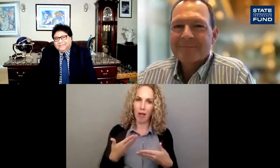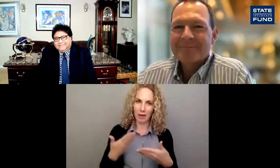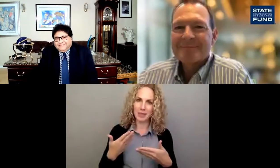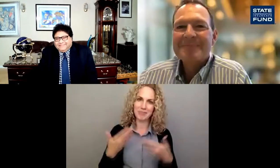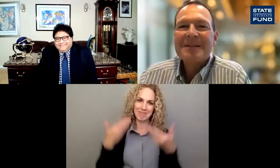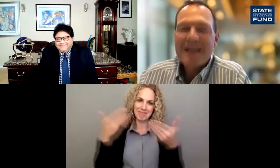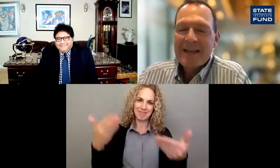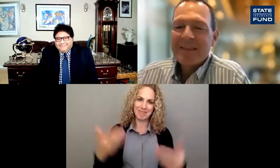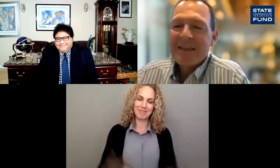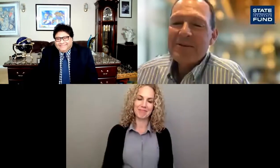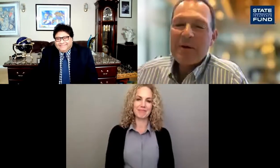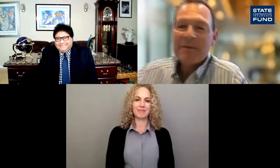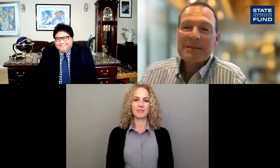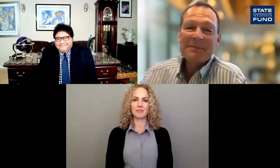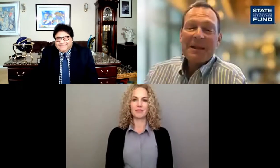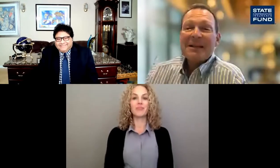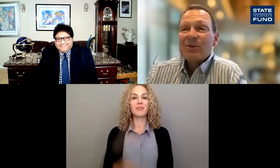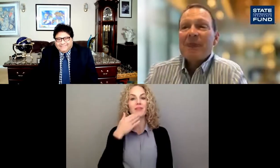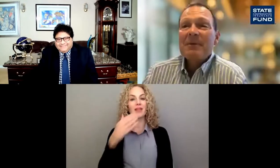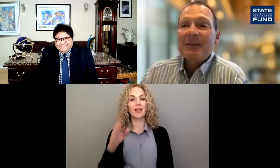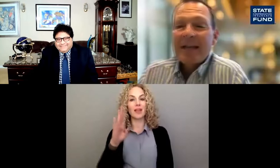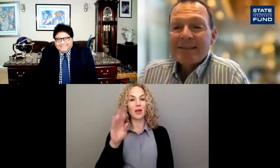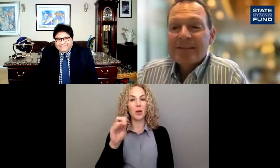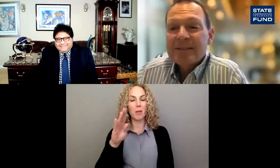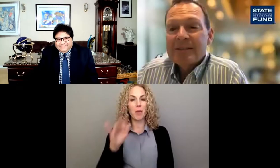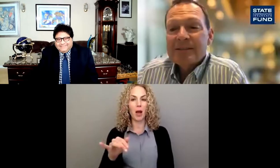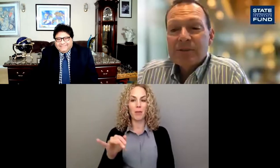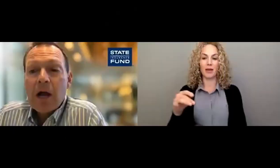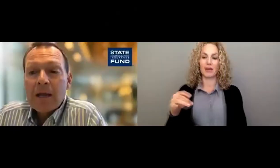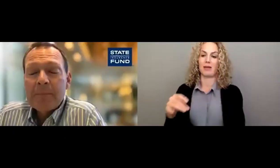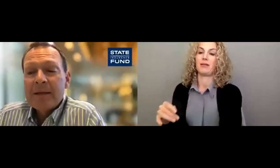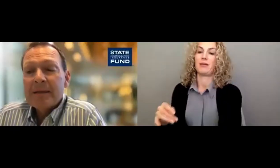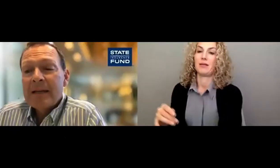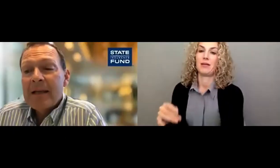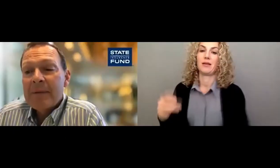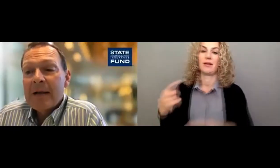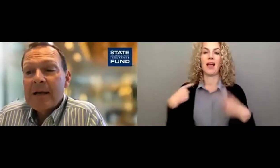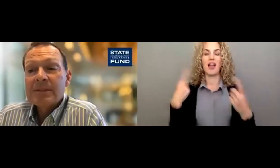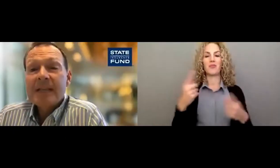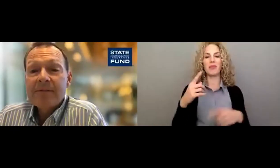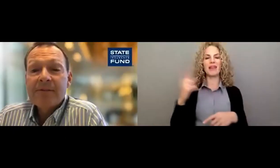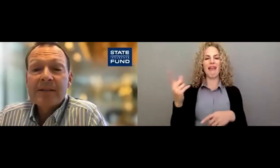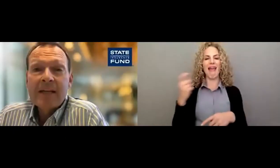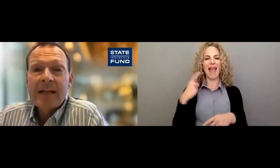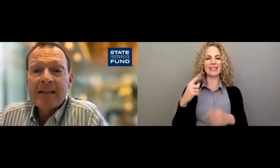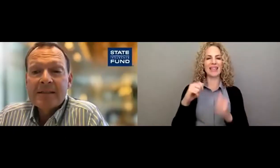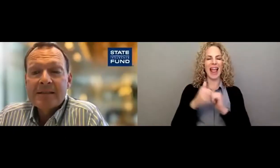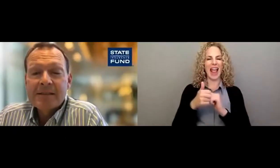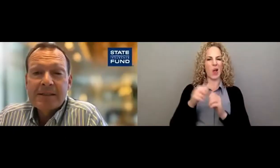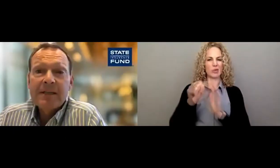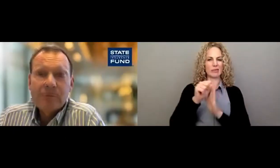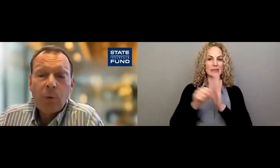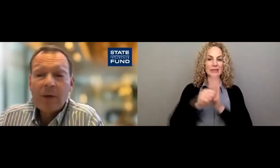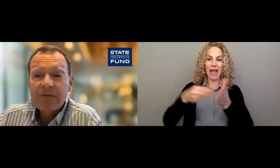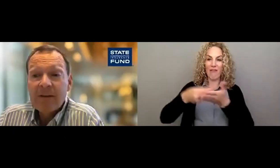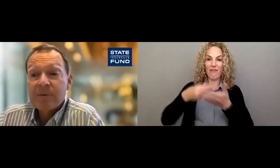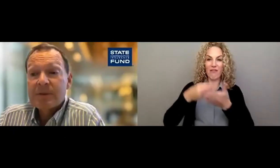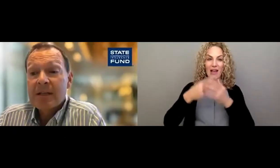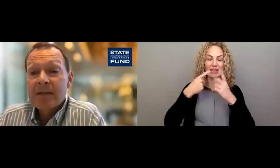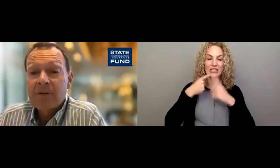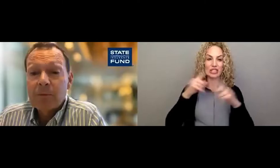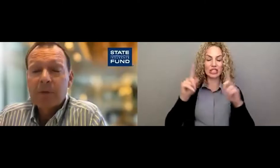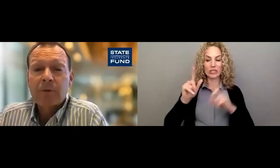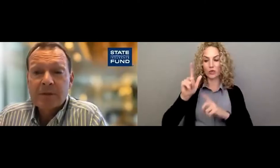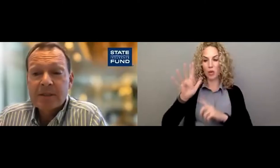yours, sir. Thank you, Bobby. So I've been asked to talk a bit today about how State Fund has achieved 25